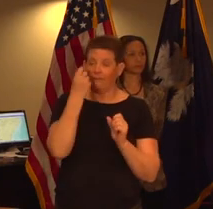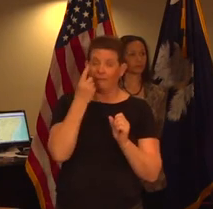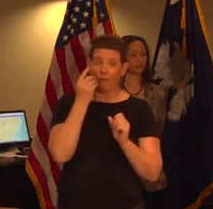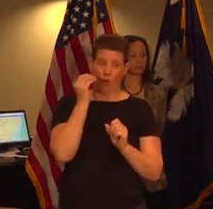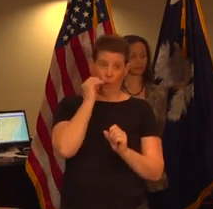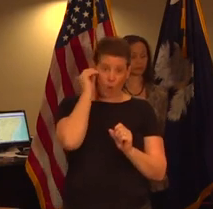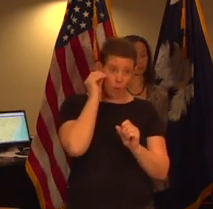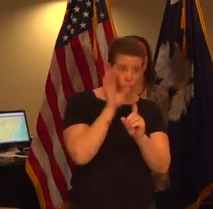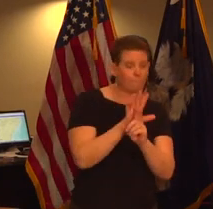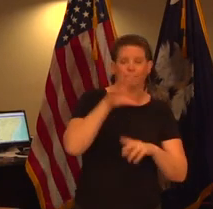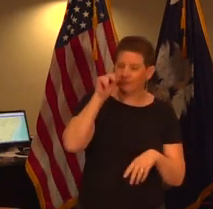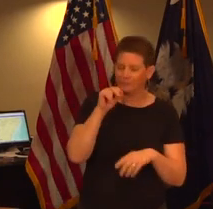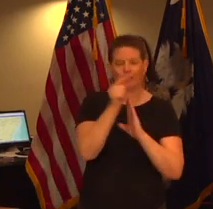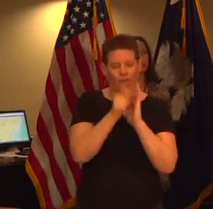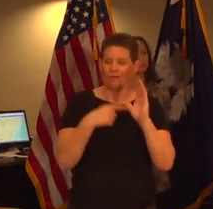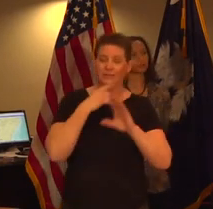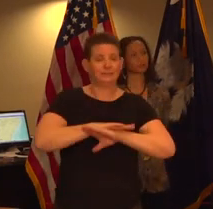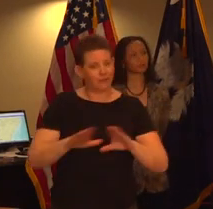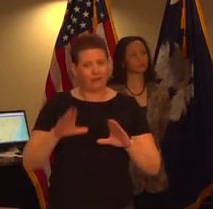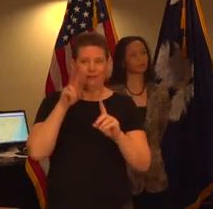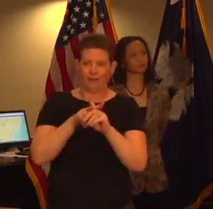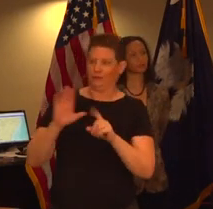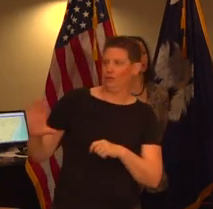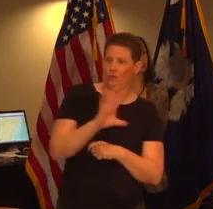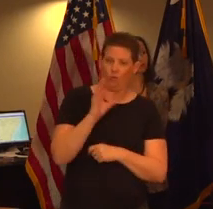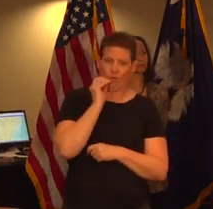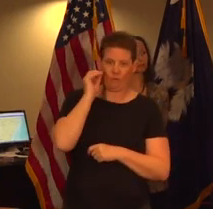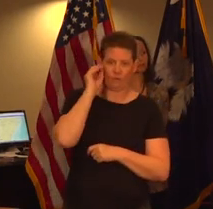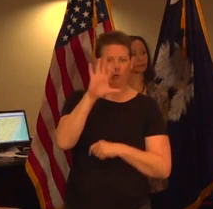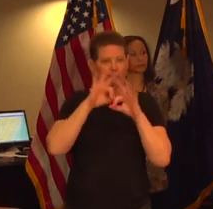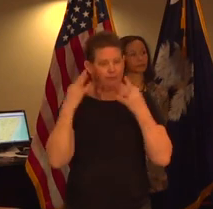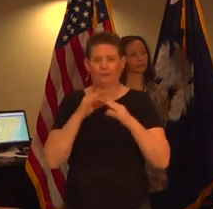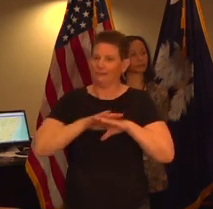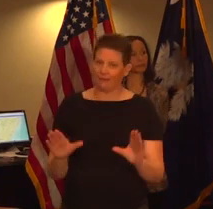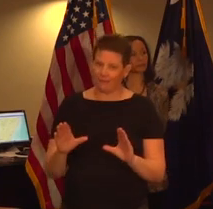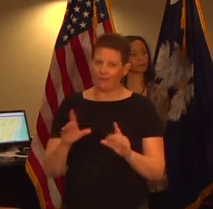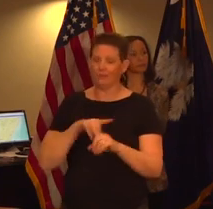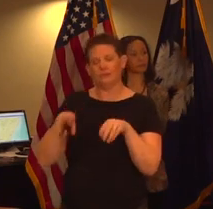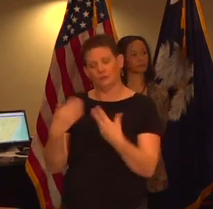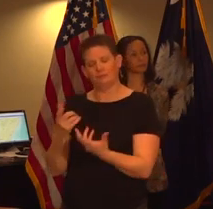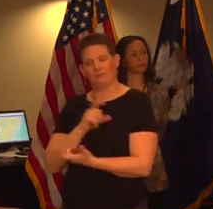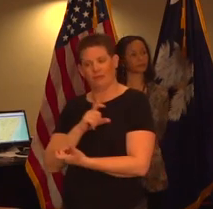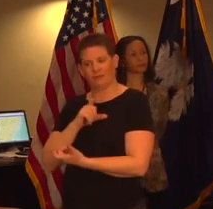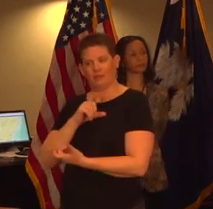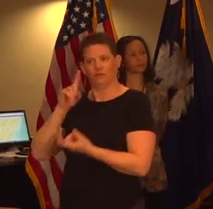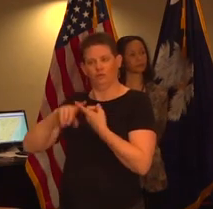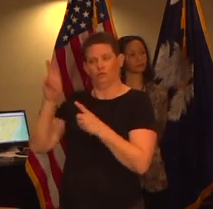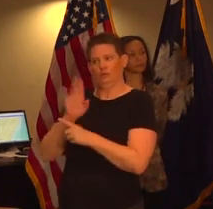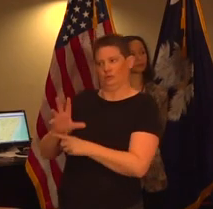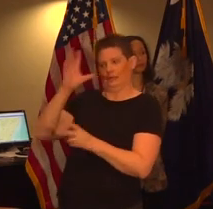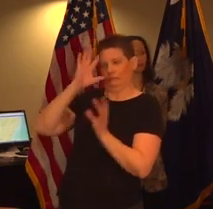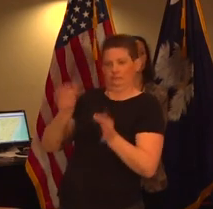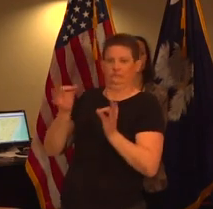statute specifically says so but it was to give the law enforcement discretion and that's what we're asking law enforcement to